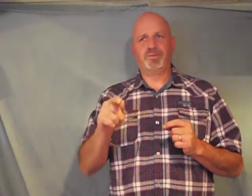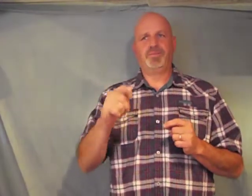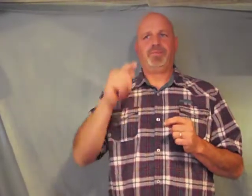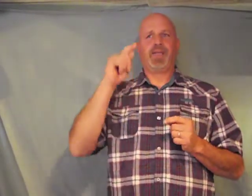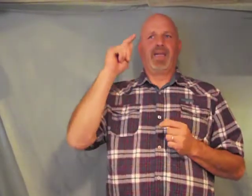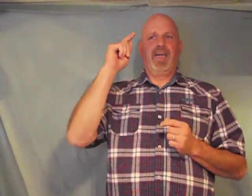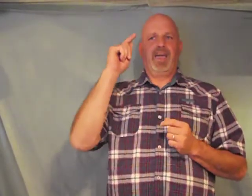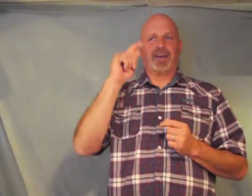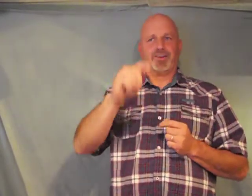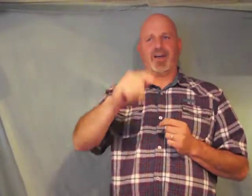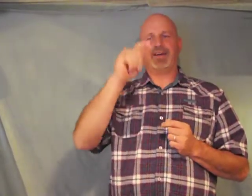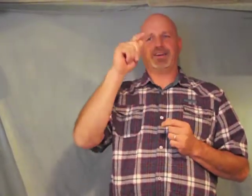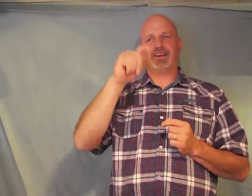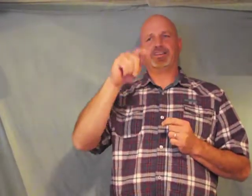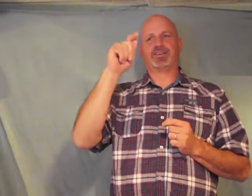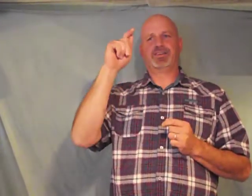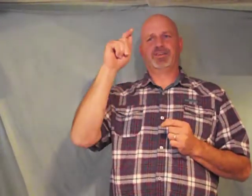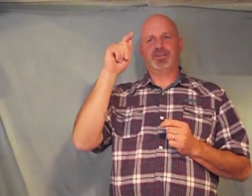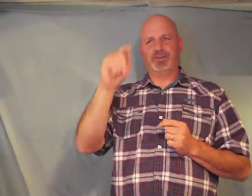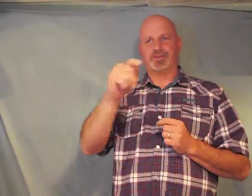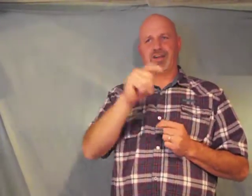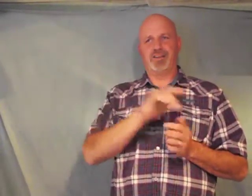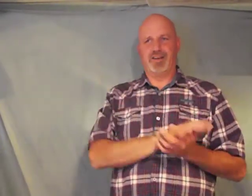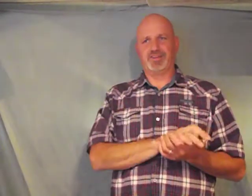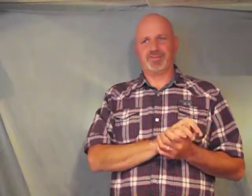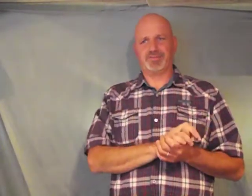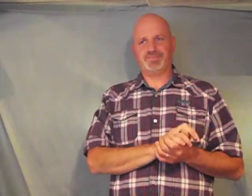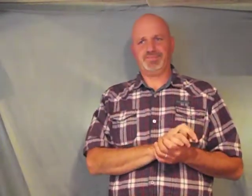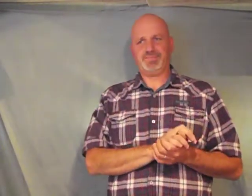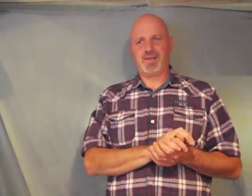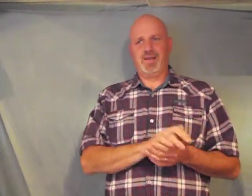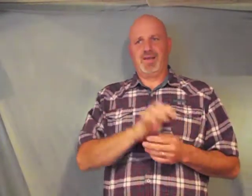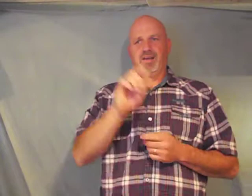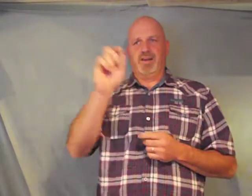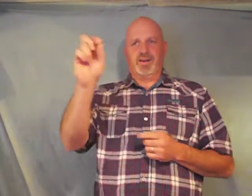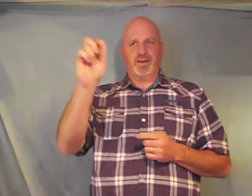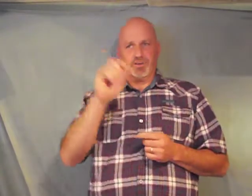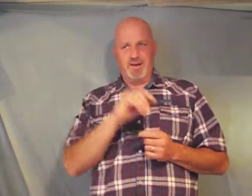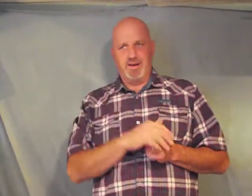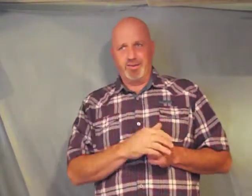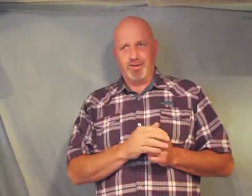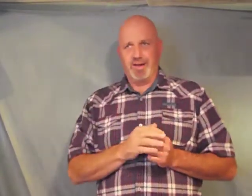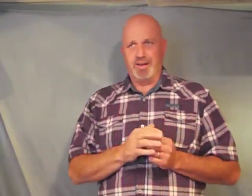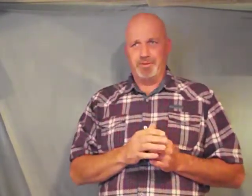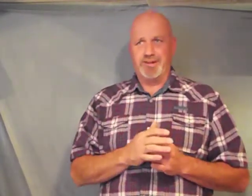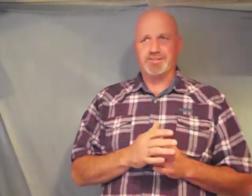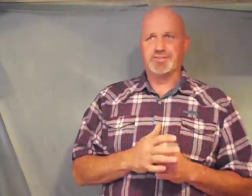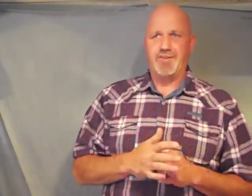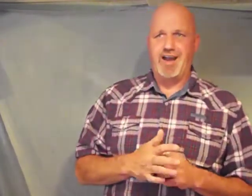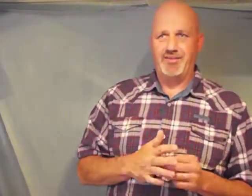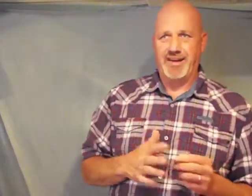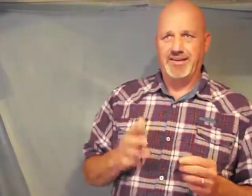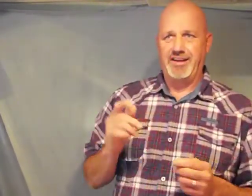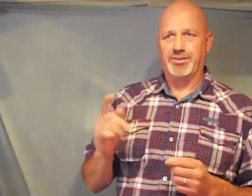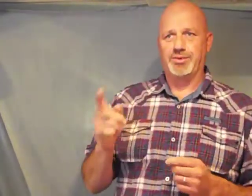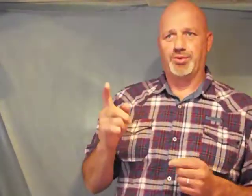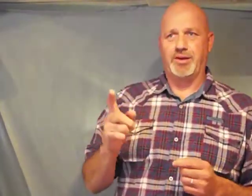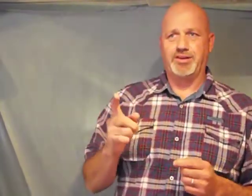and grant us your salvation go read another one Lamentations 5 19-22